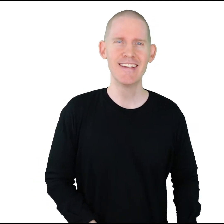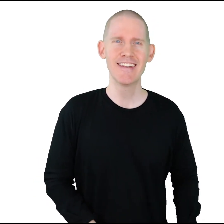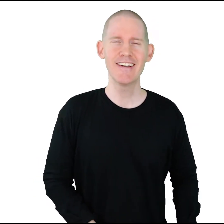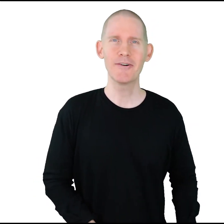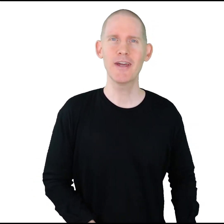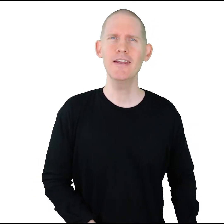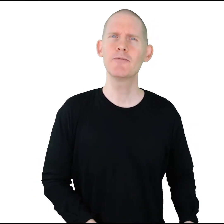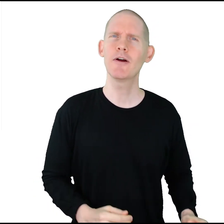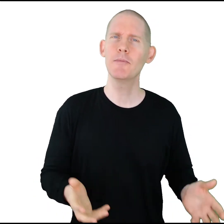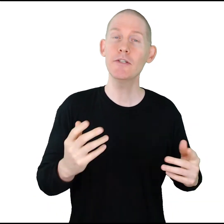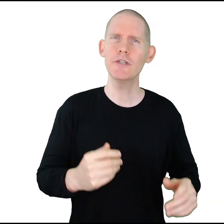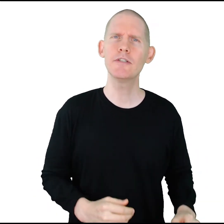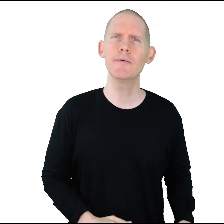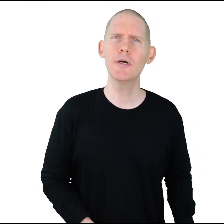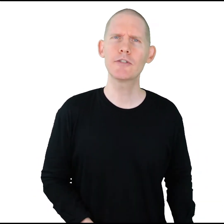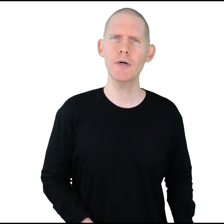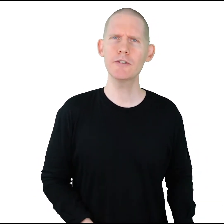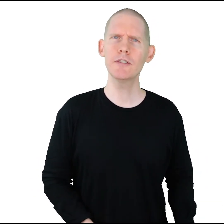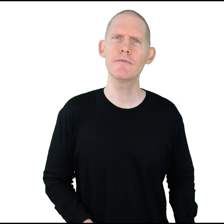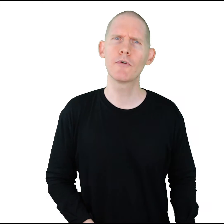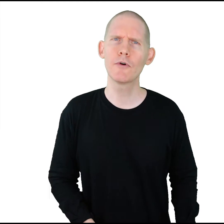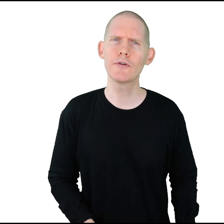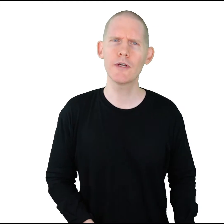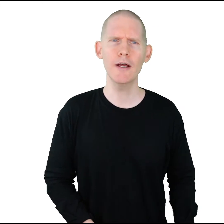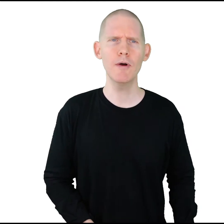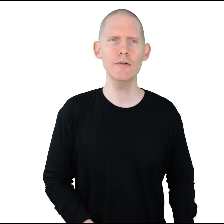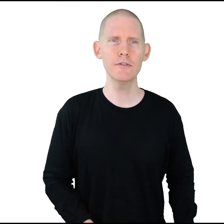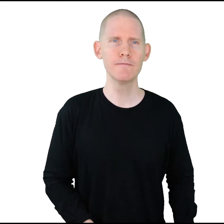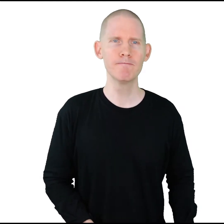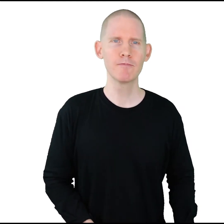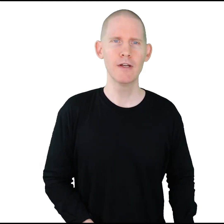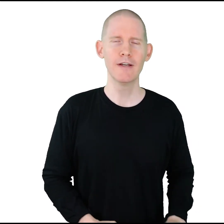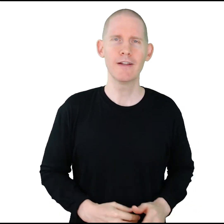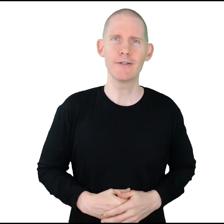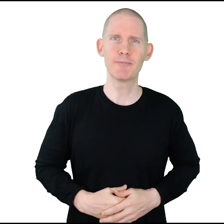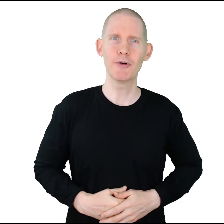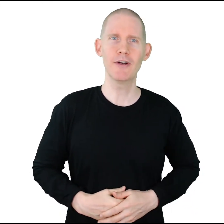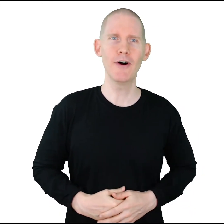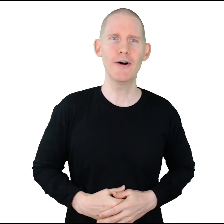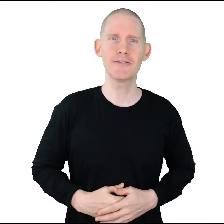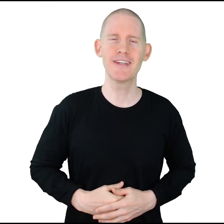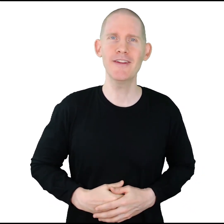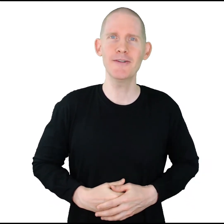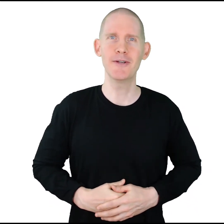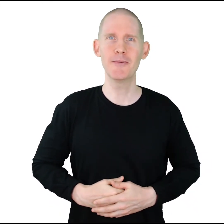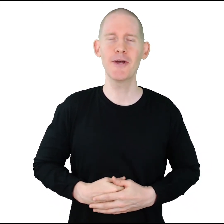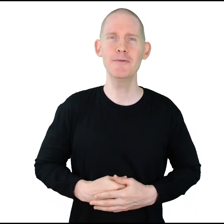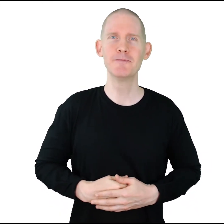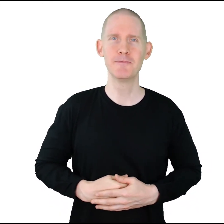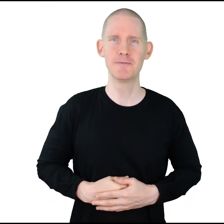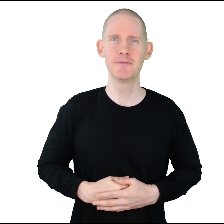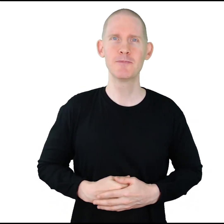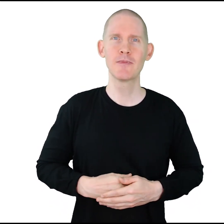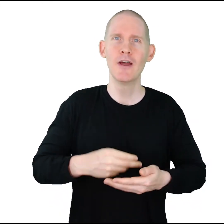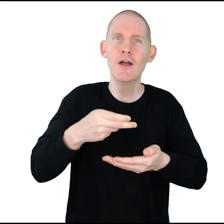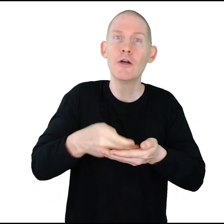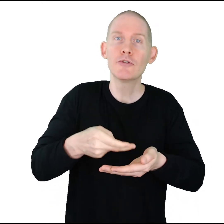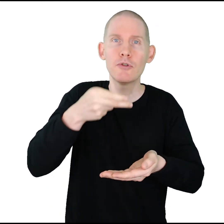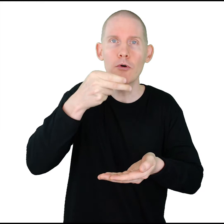Okay, we already mentioned WH question for those eyebrows. Let's put it all together. Here we go. Soup.